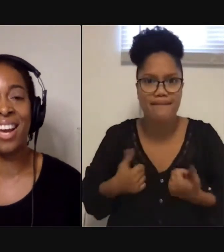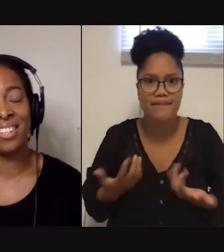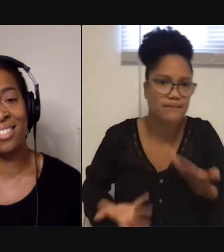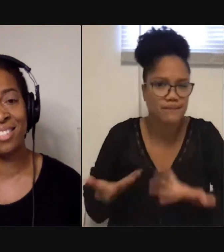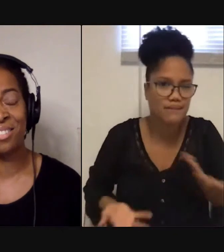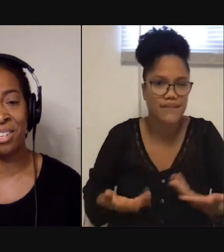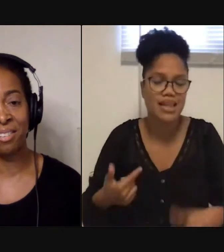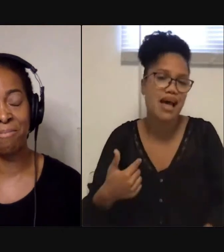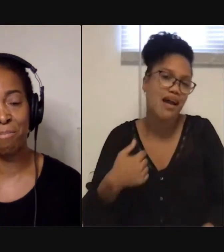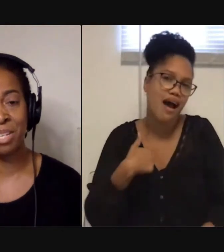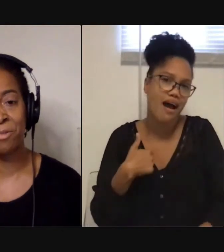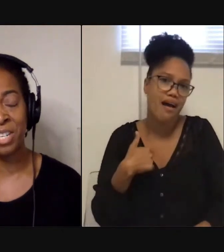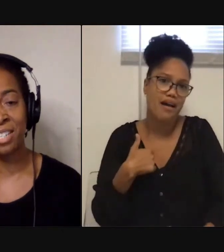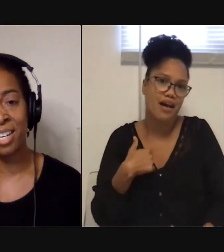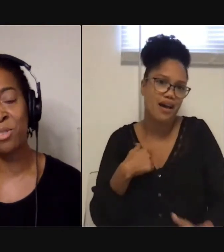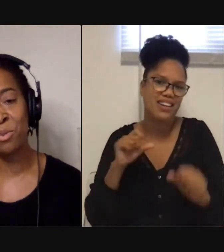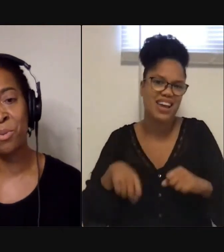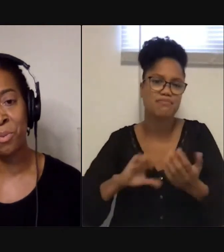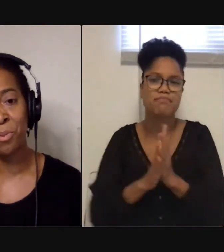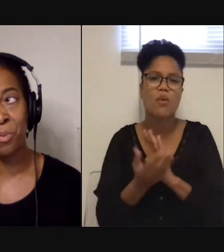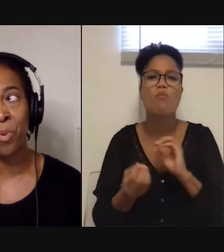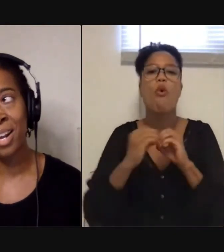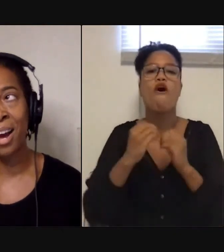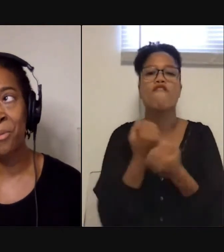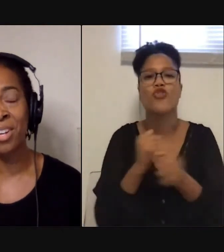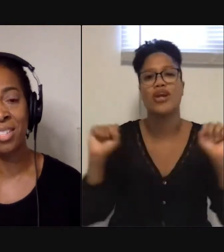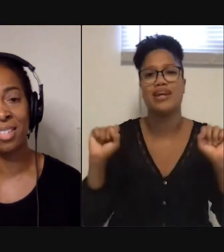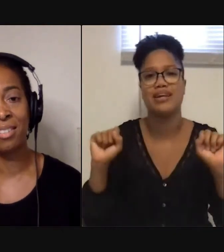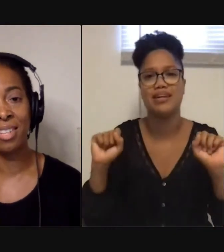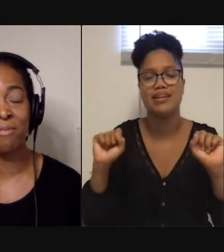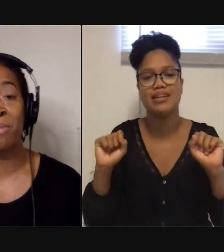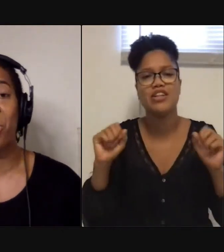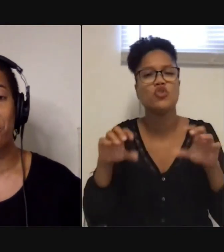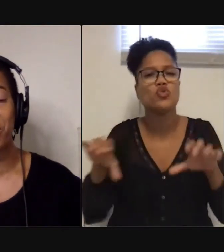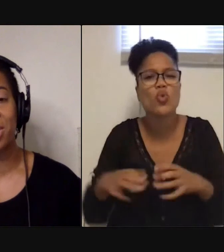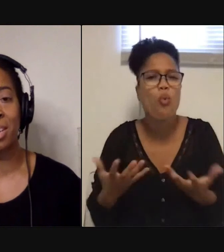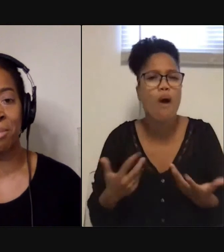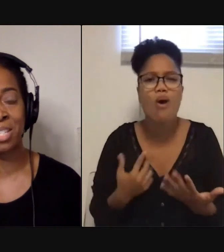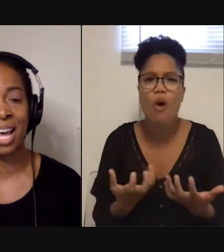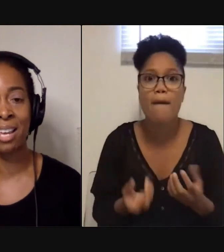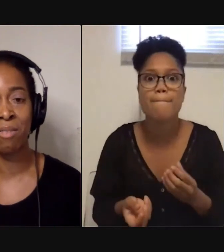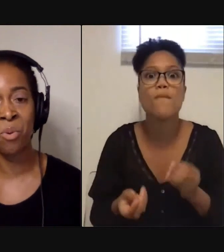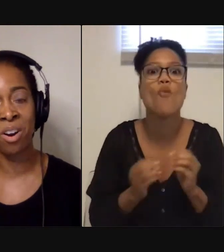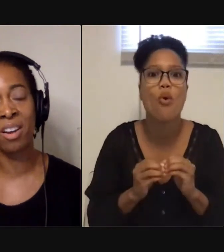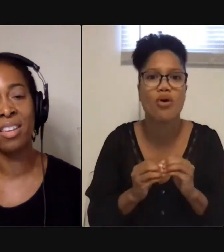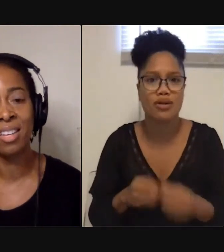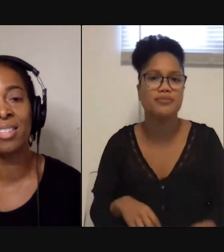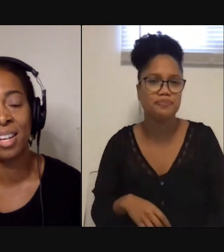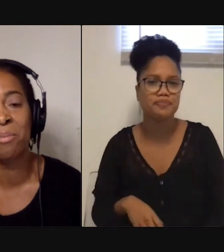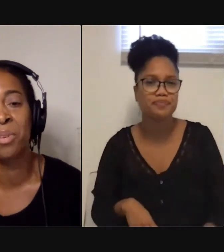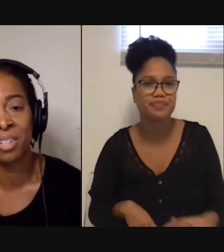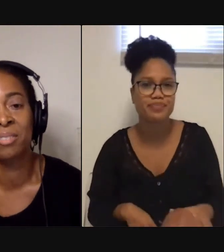that I could just sort of be freer and do what I wanted even more, push the limits of that even more